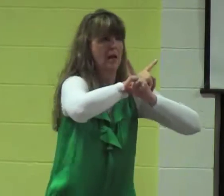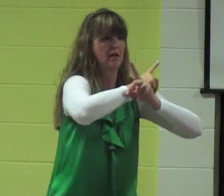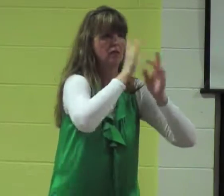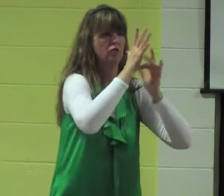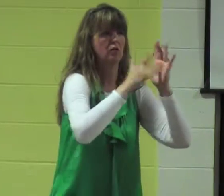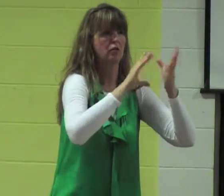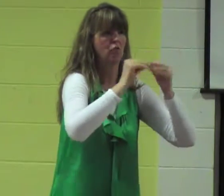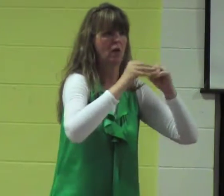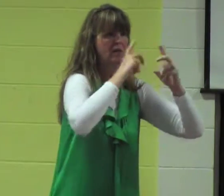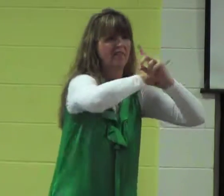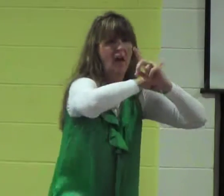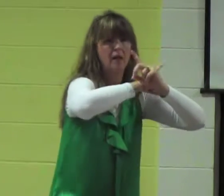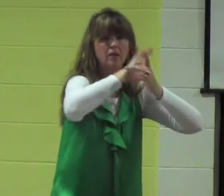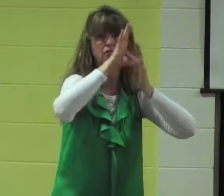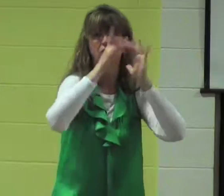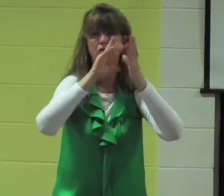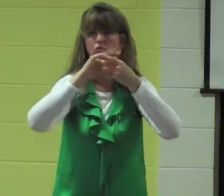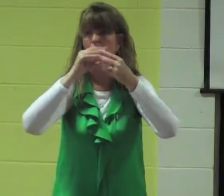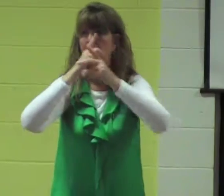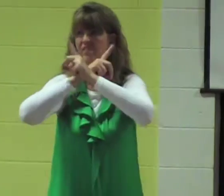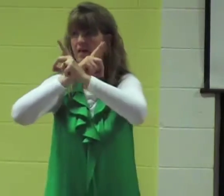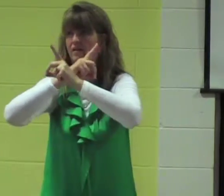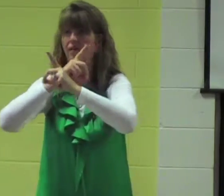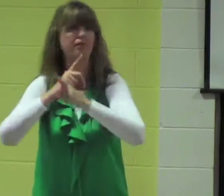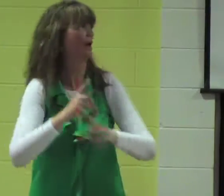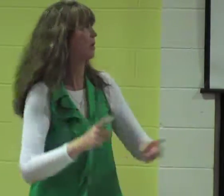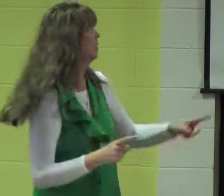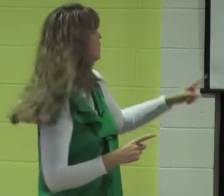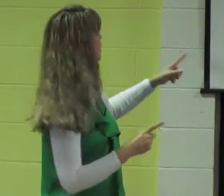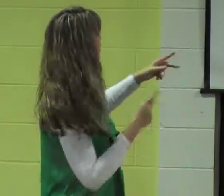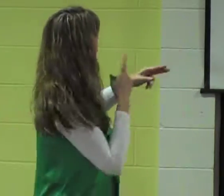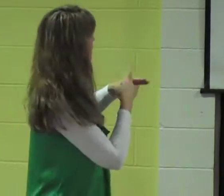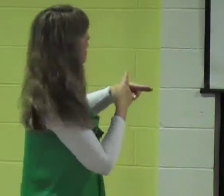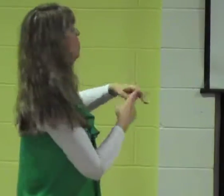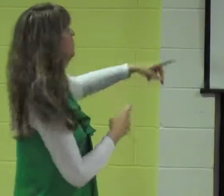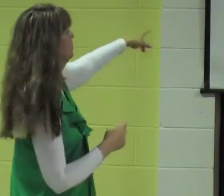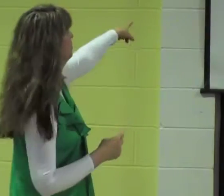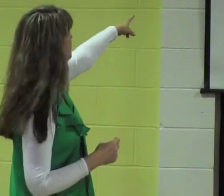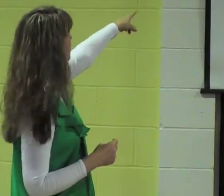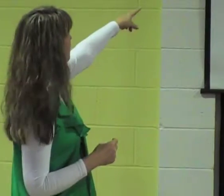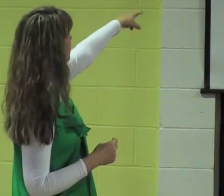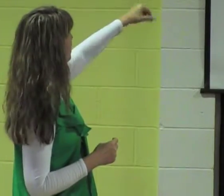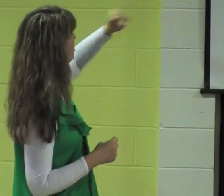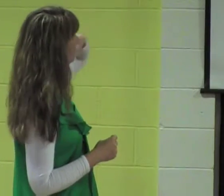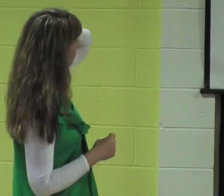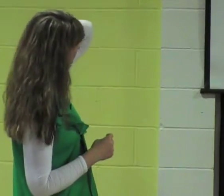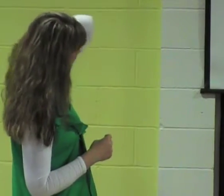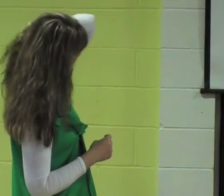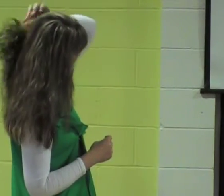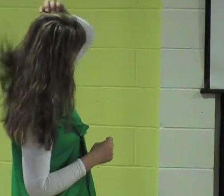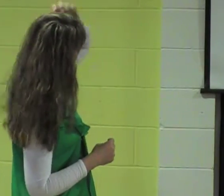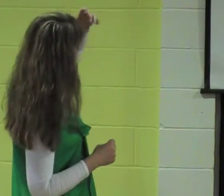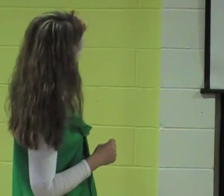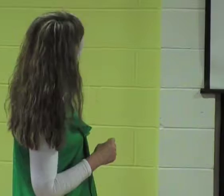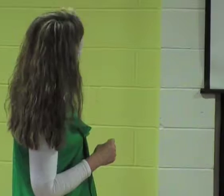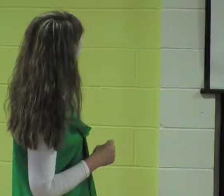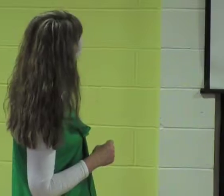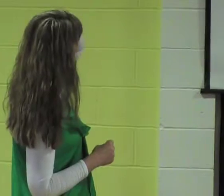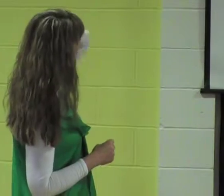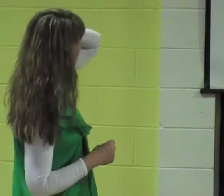Tertullian and he would defend the Christian message I think I have a name and picture of Tertullian up there